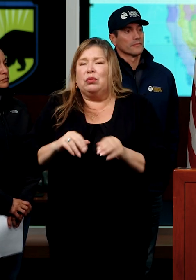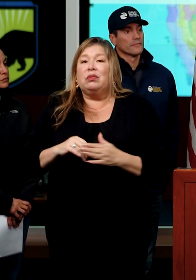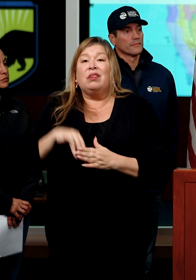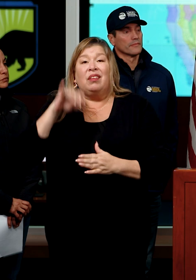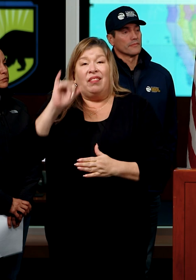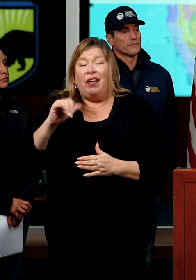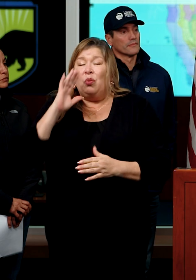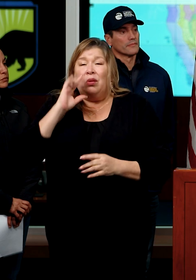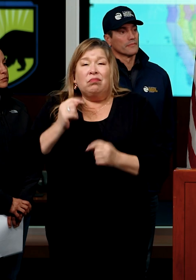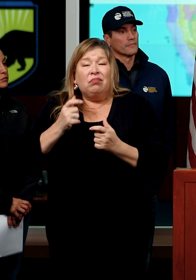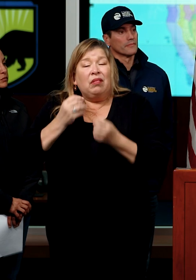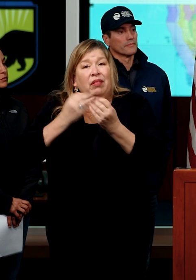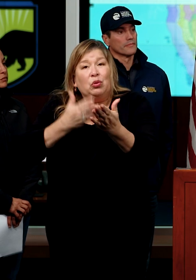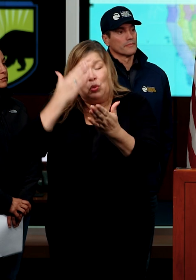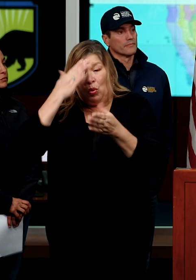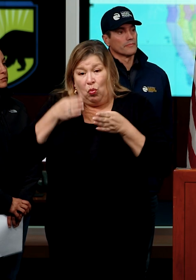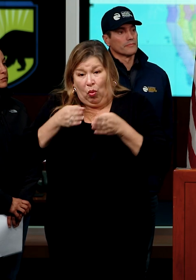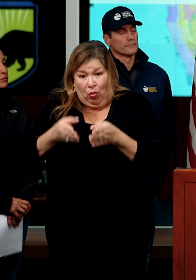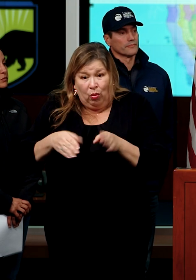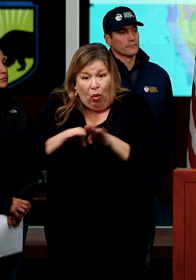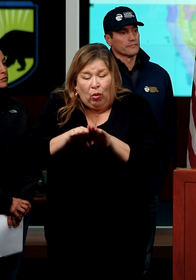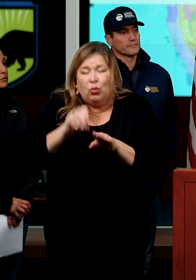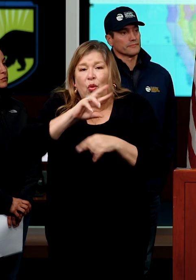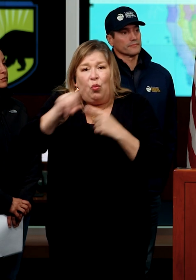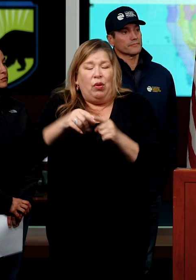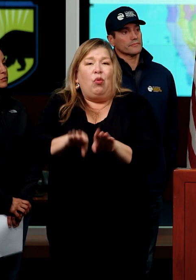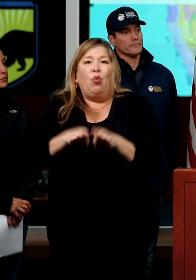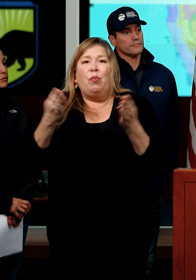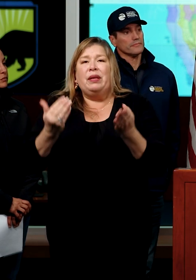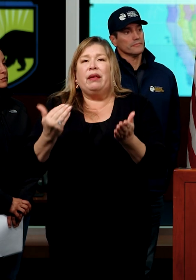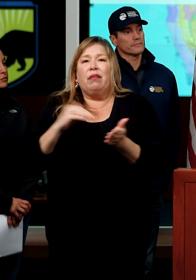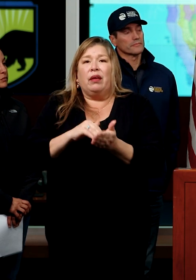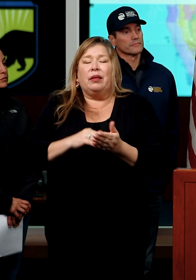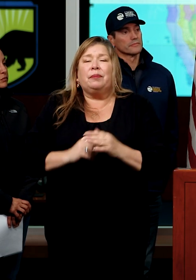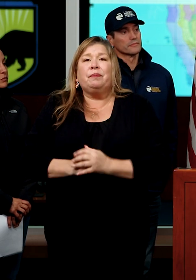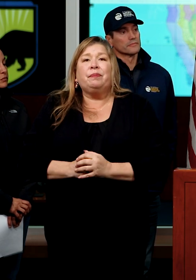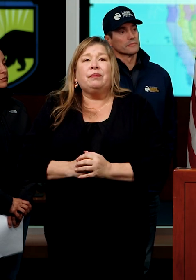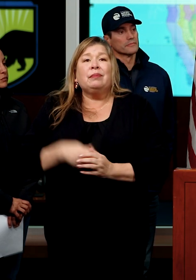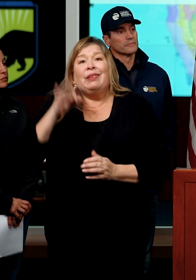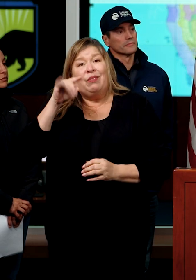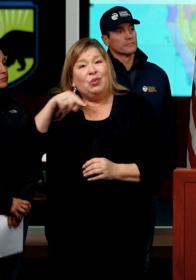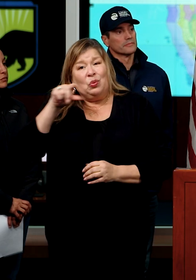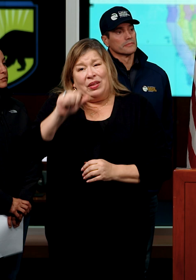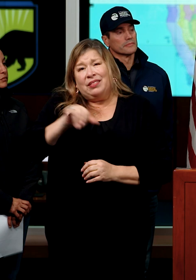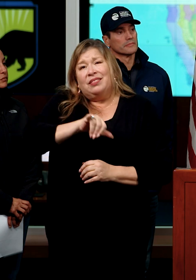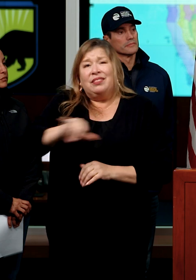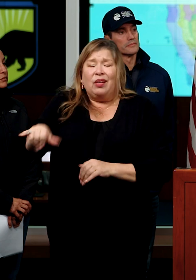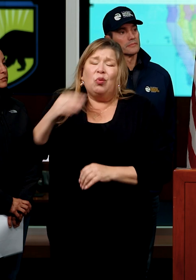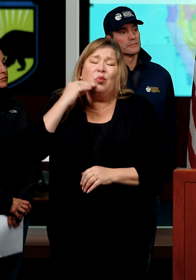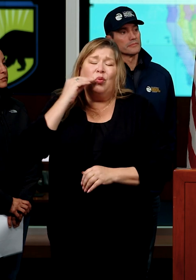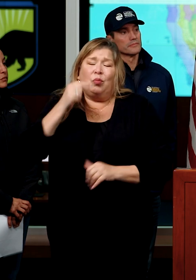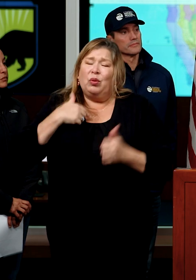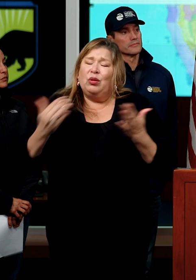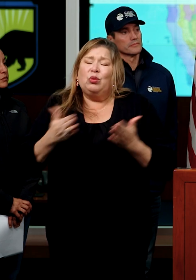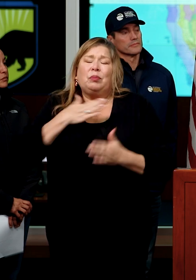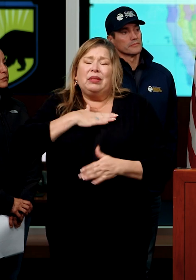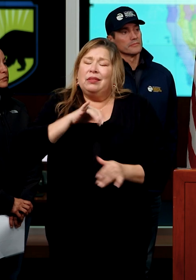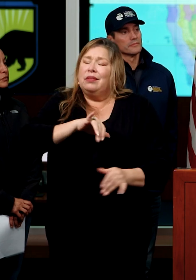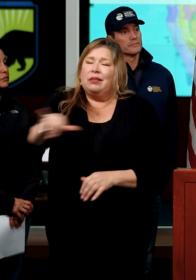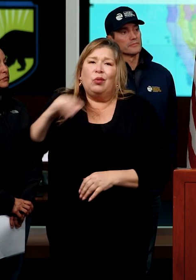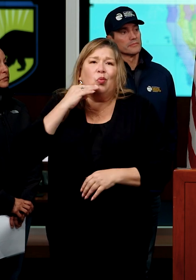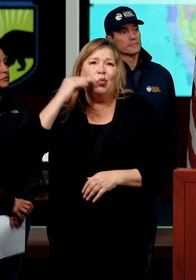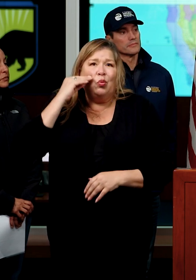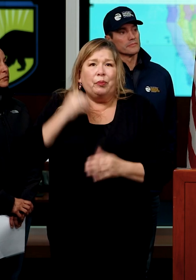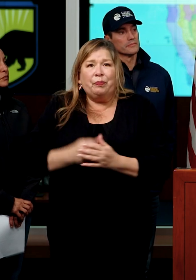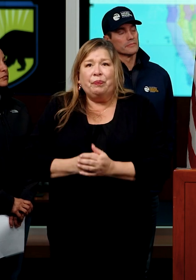information on when they'll be reopened. Again, if you can stay home, we encourage you to do so. If you do